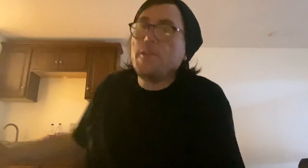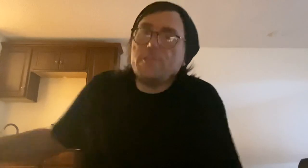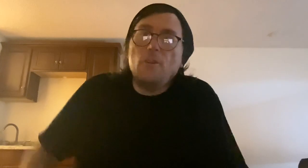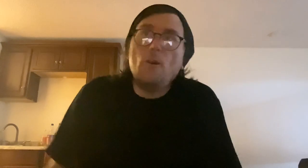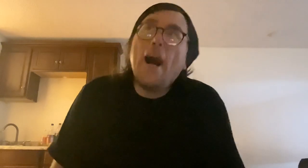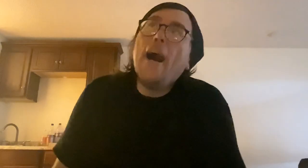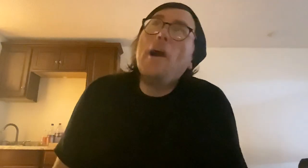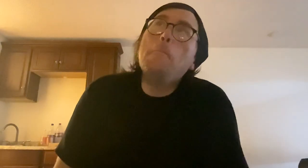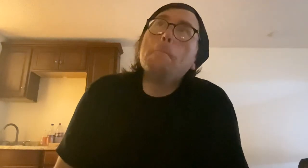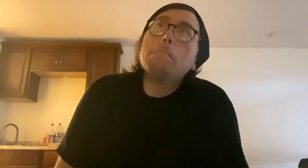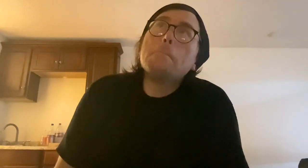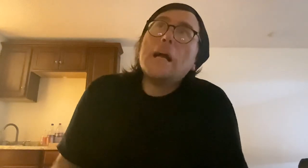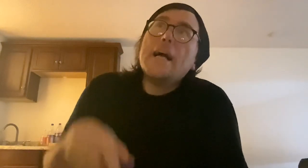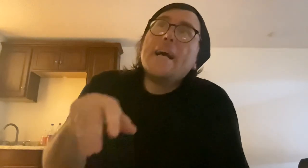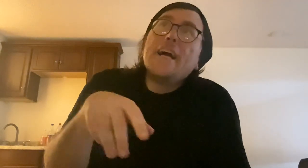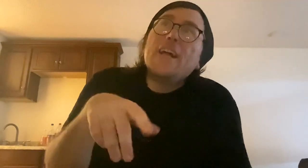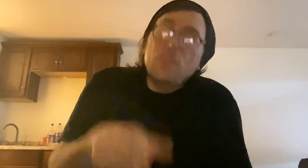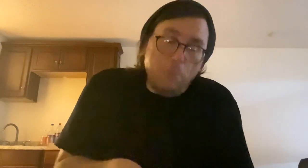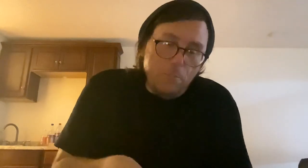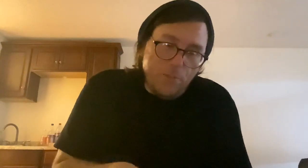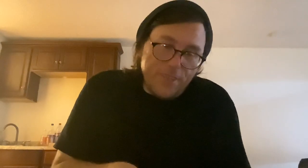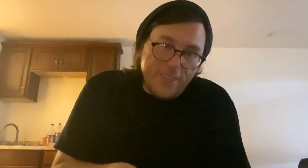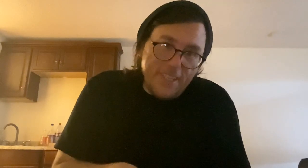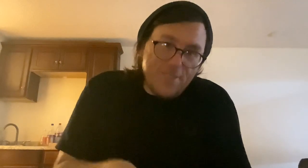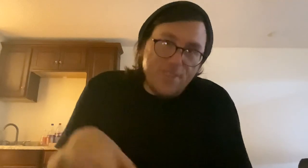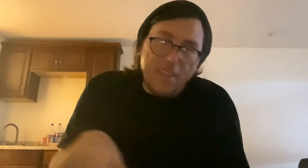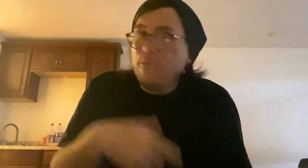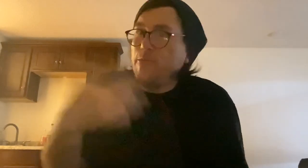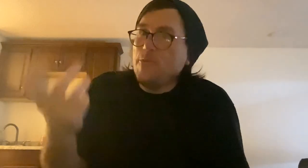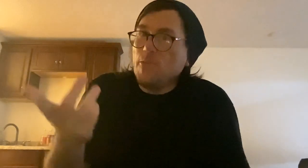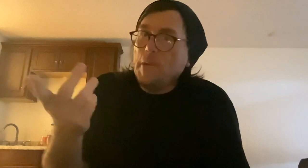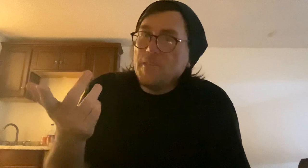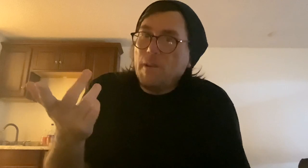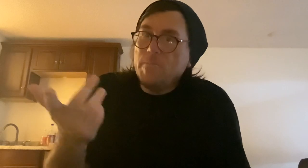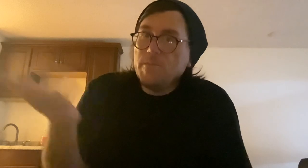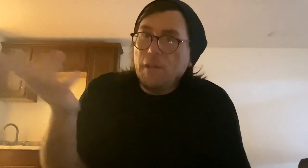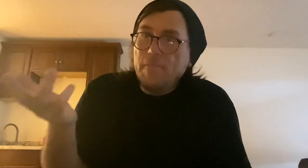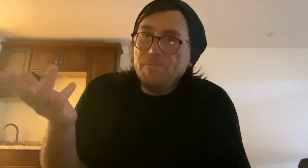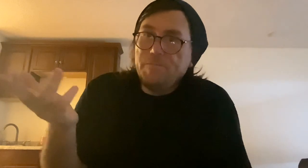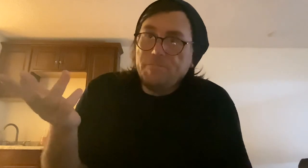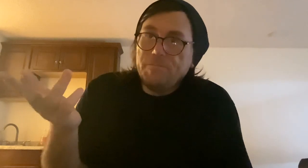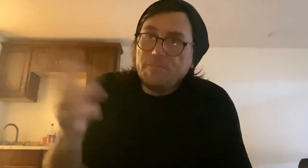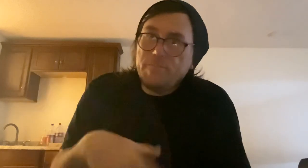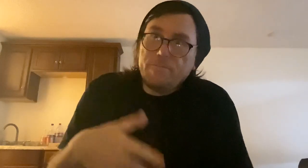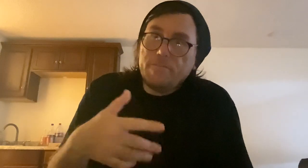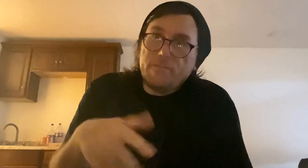so the problem with this state, there's a whole mess of problems. But